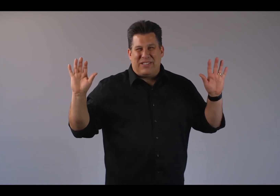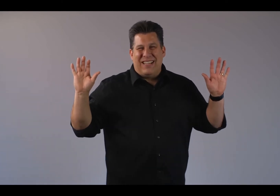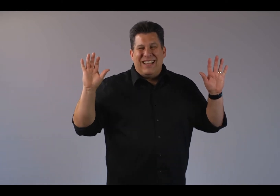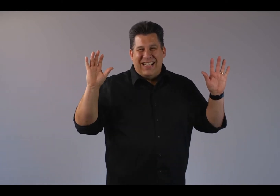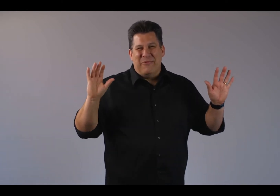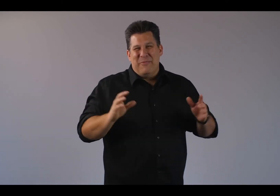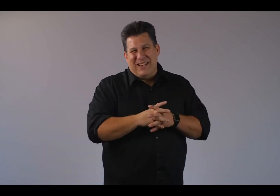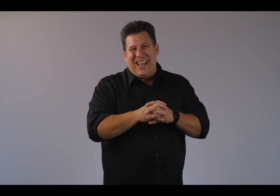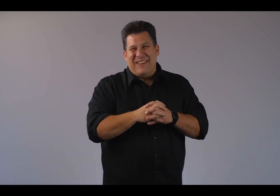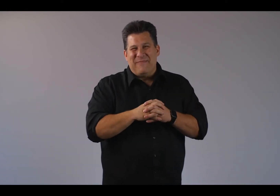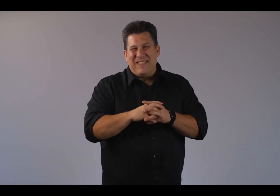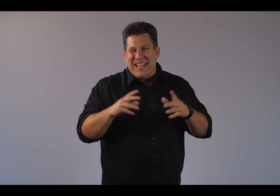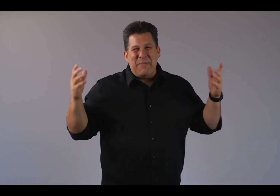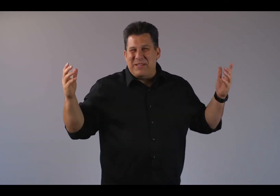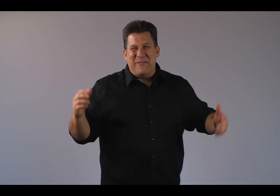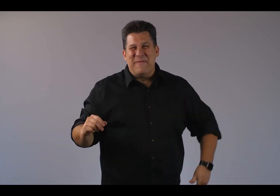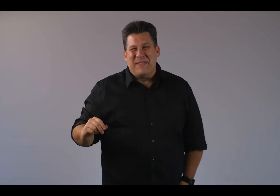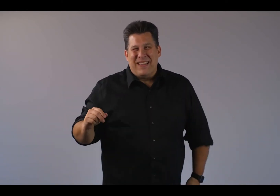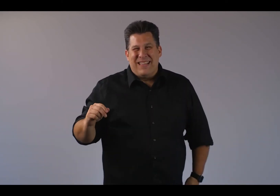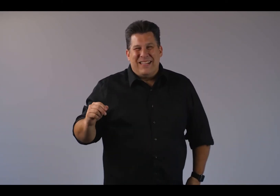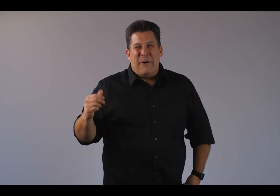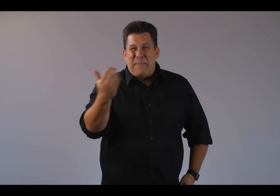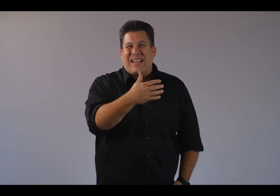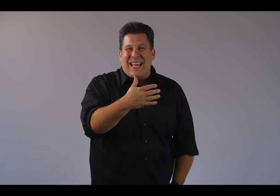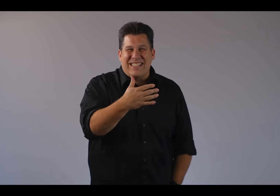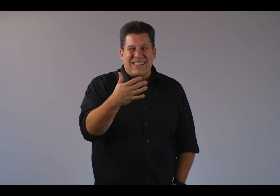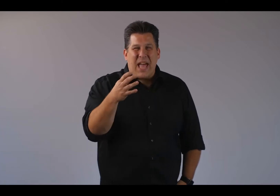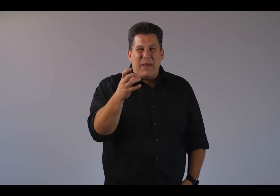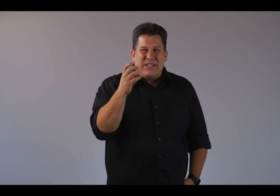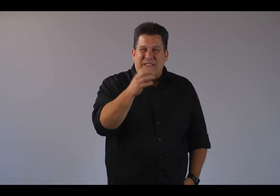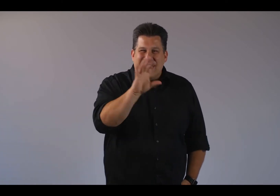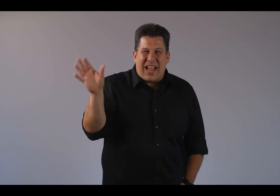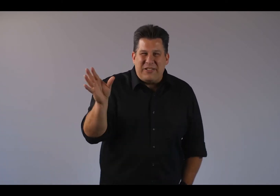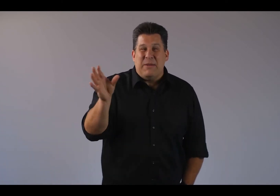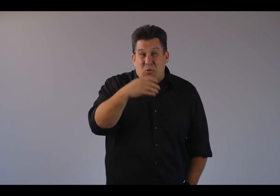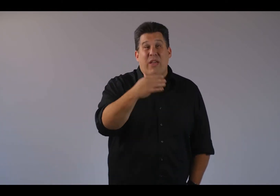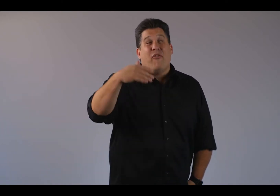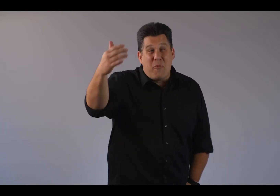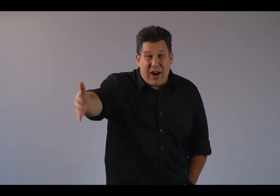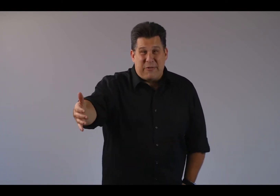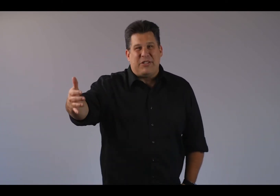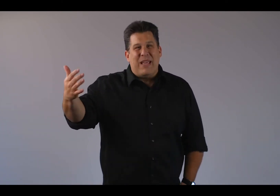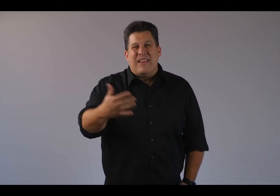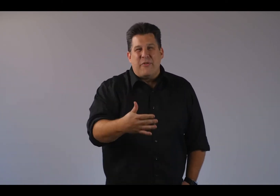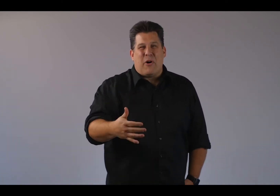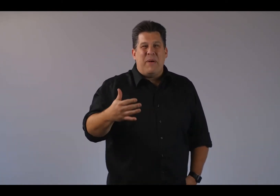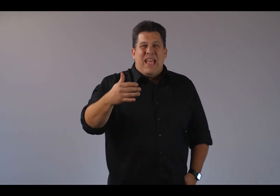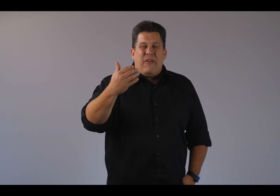in the room today? Yeah, me too. Well, back to Edison's lab. It took the entire team 24 more hours to make another bulb. And